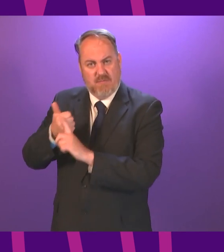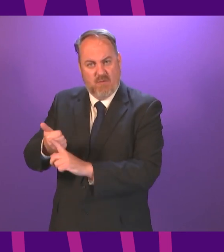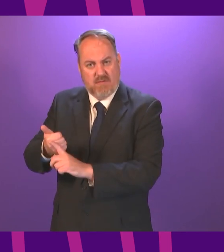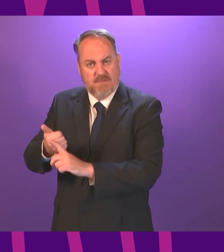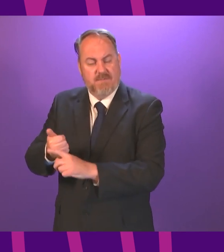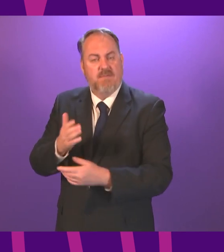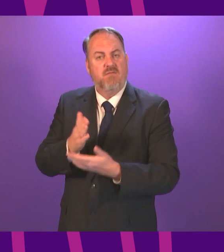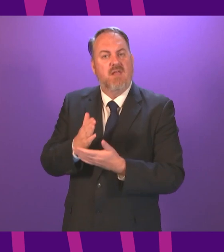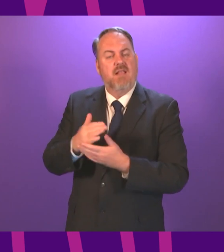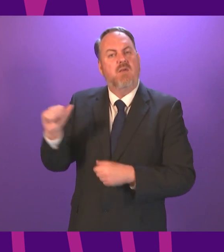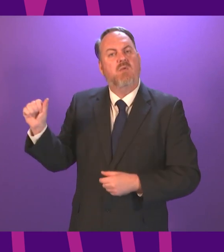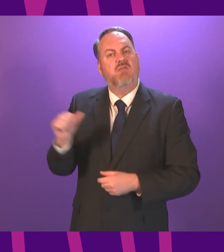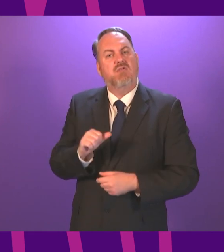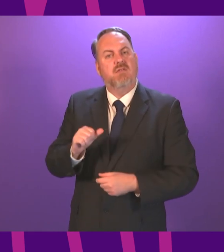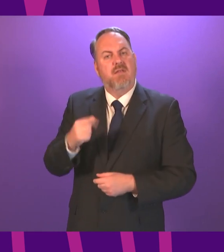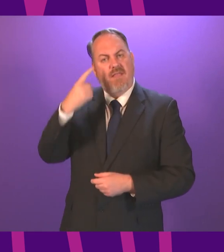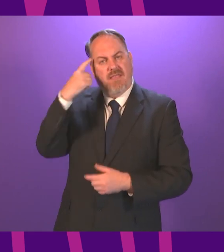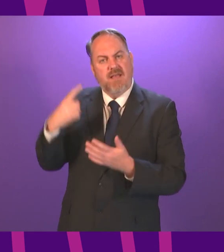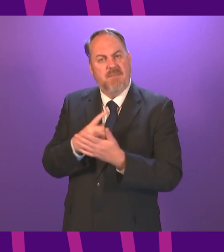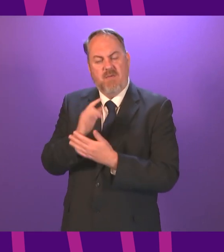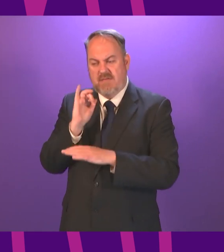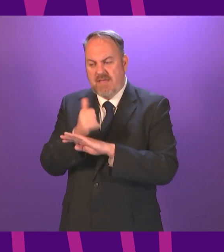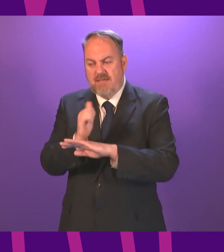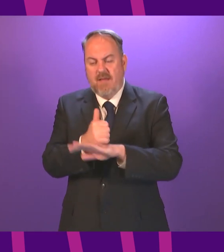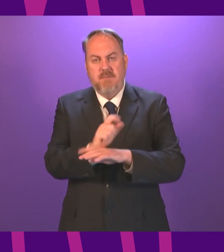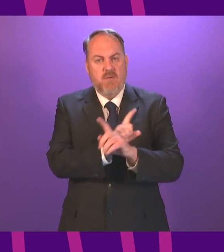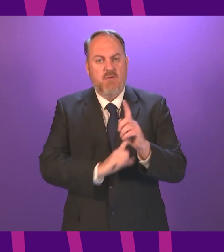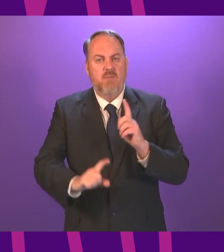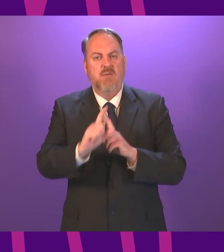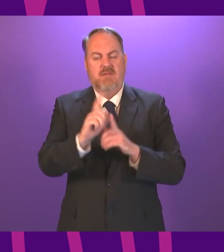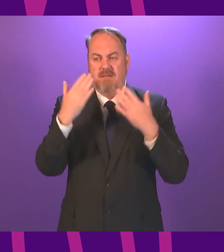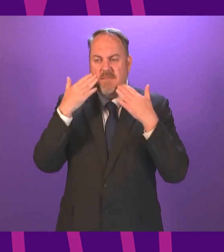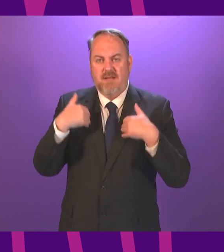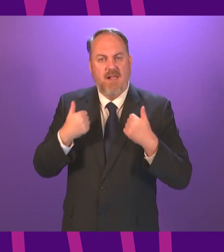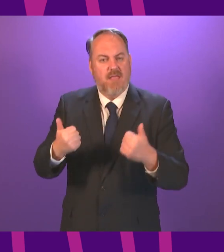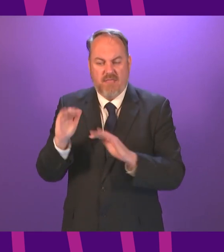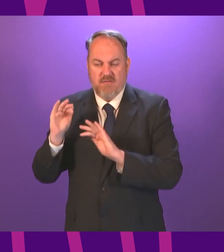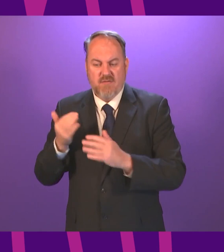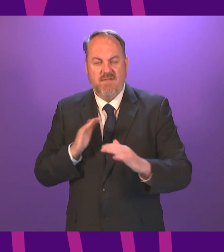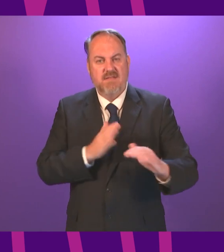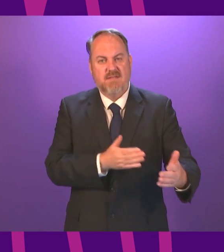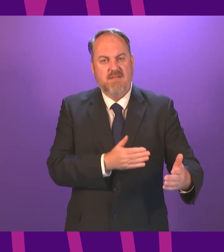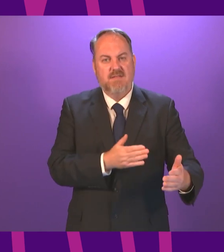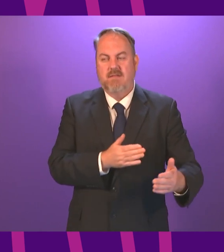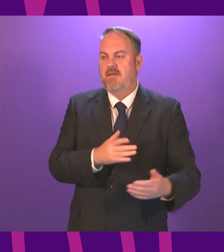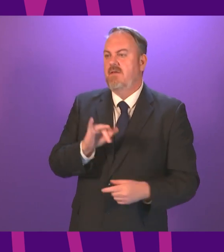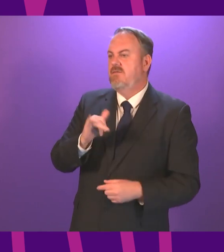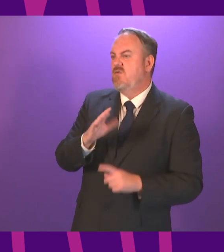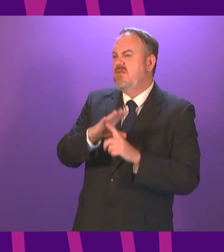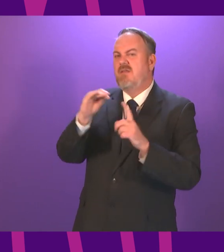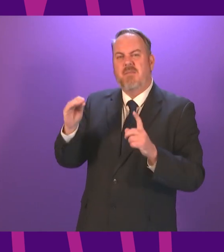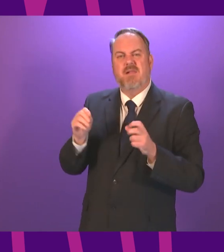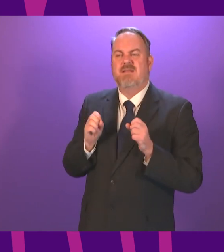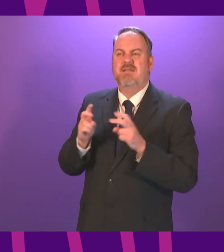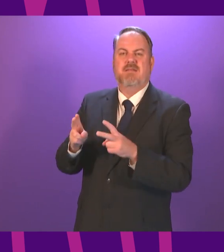be a permanent shift towards community mental health services by expanding programmes such as cognitive behavioural